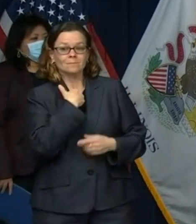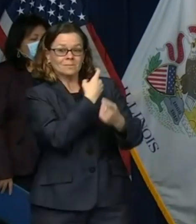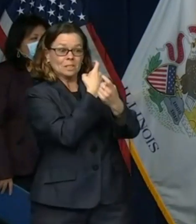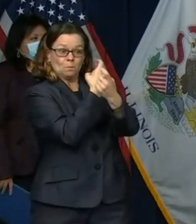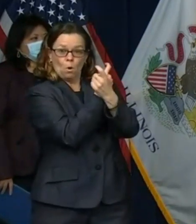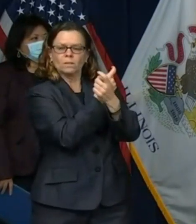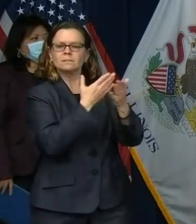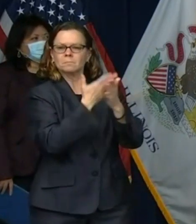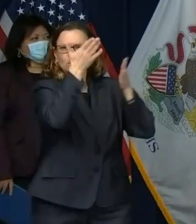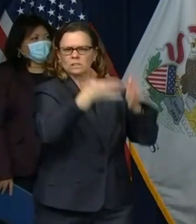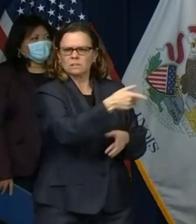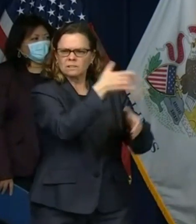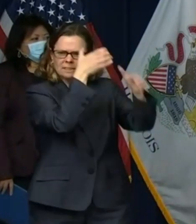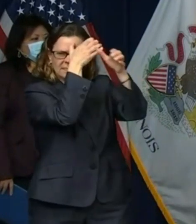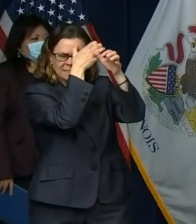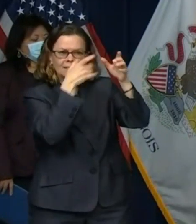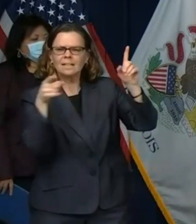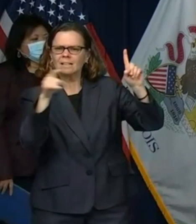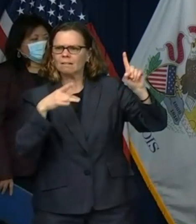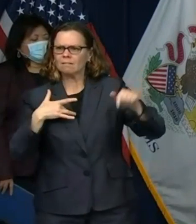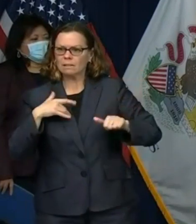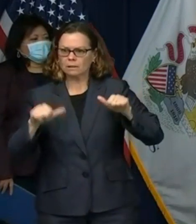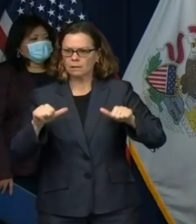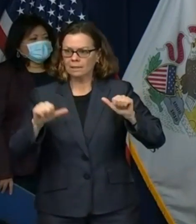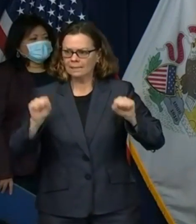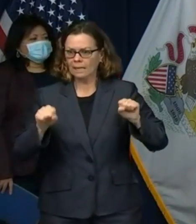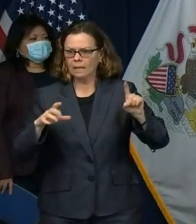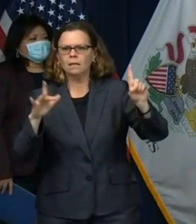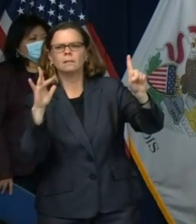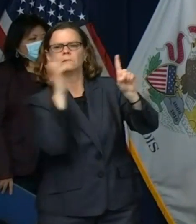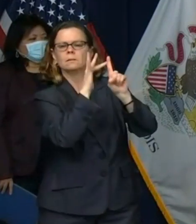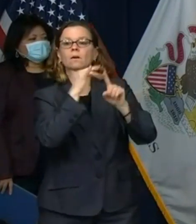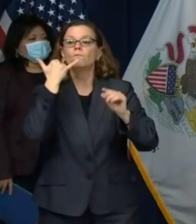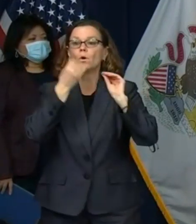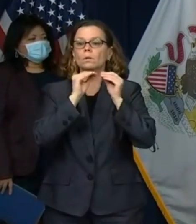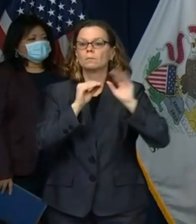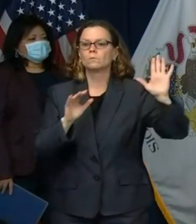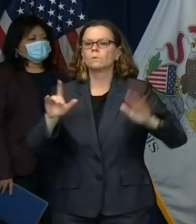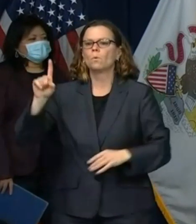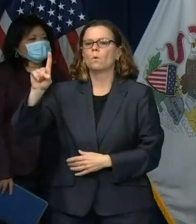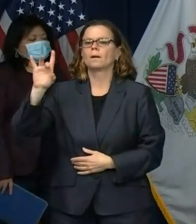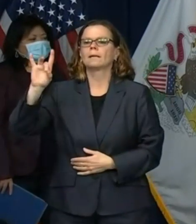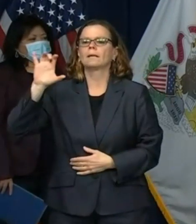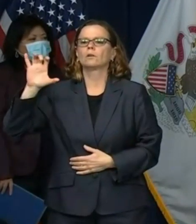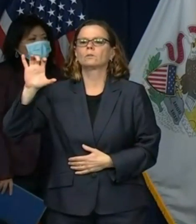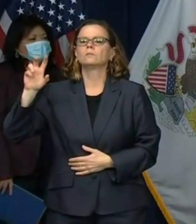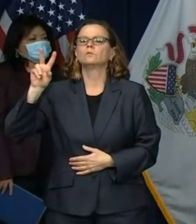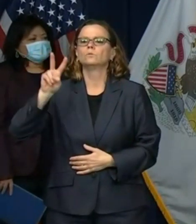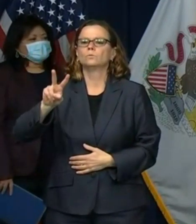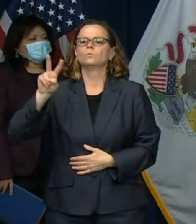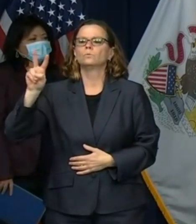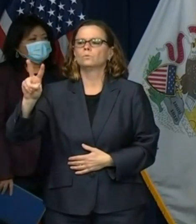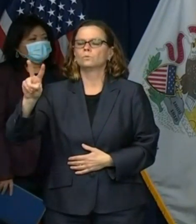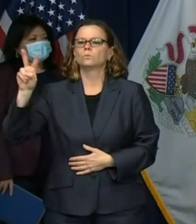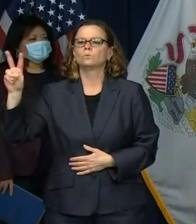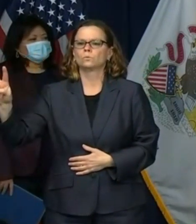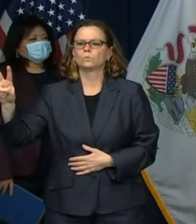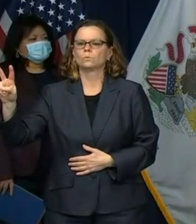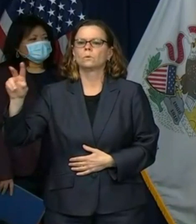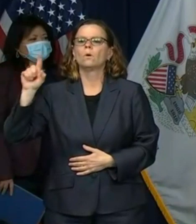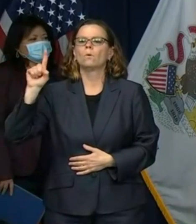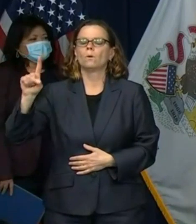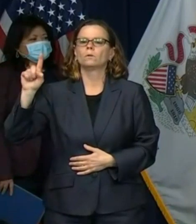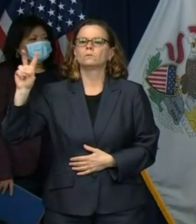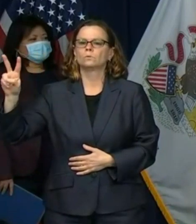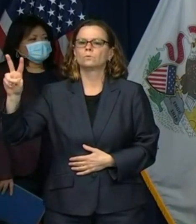reached at 1-800-222-1222 again